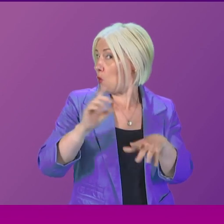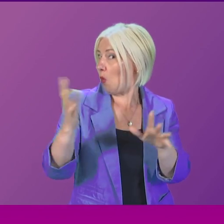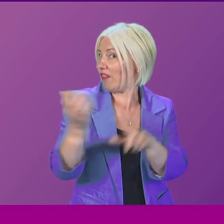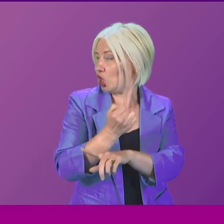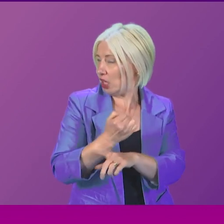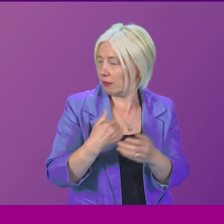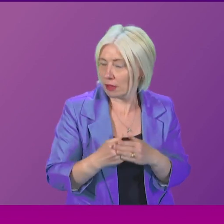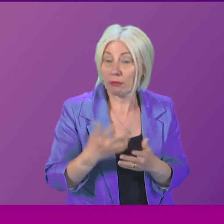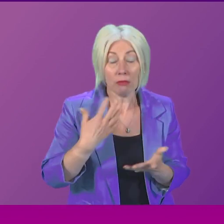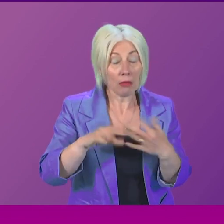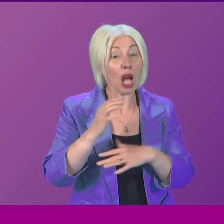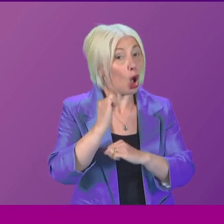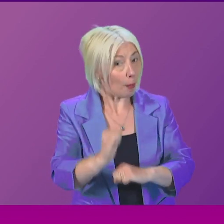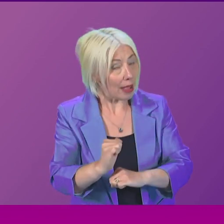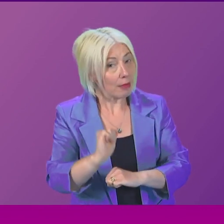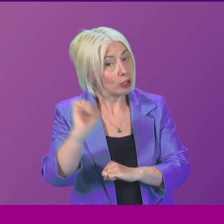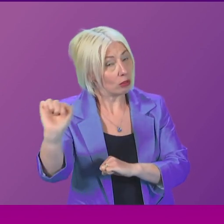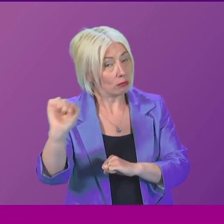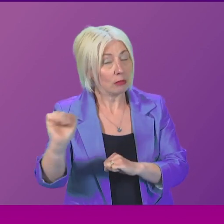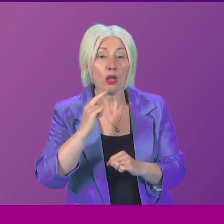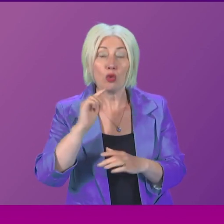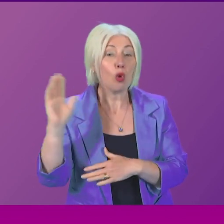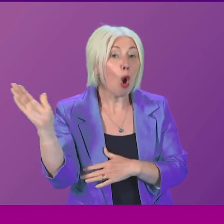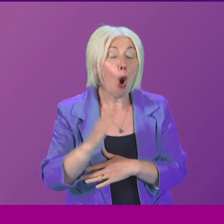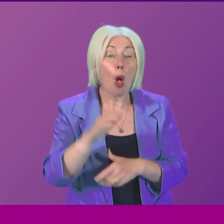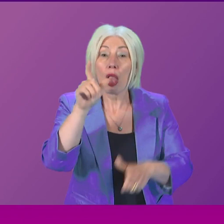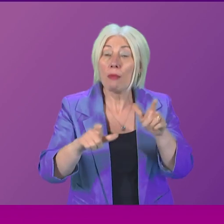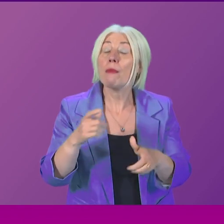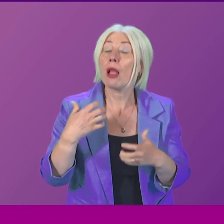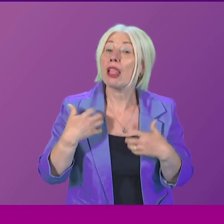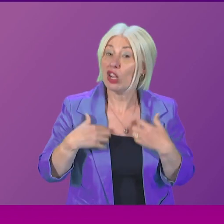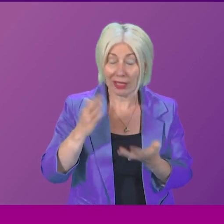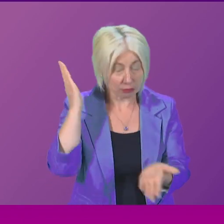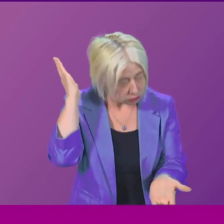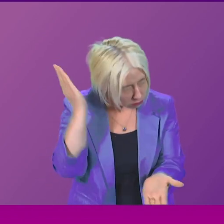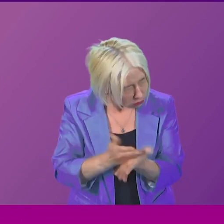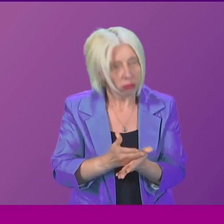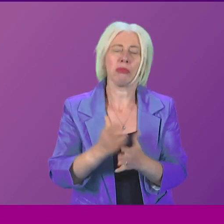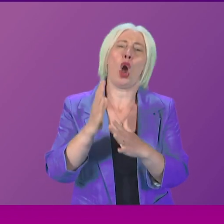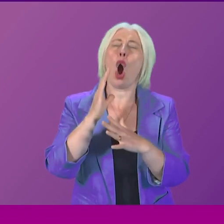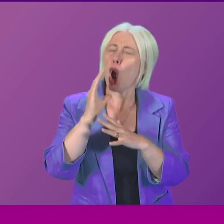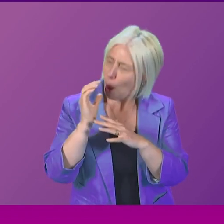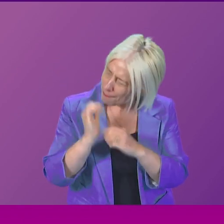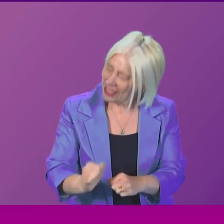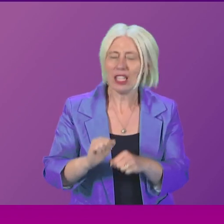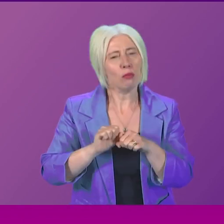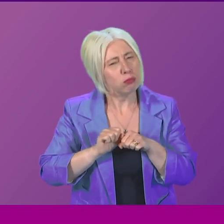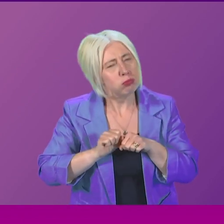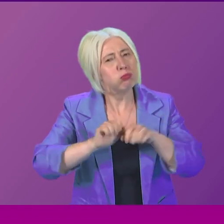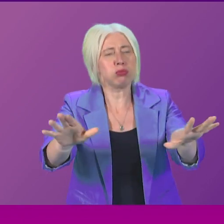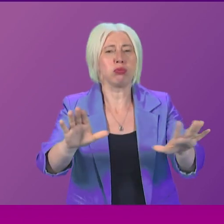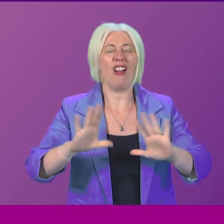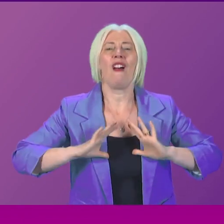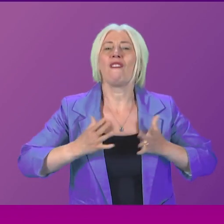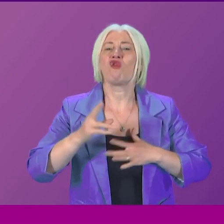And I can give a commitment to Monica Lennon and for all of those who are interested that we are absolutely committed to the roll out of universal free school